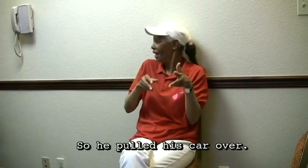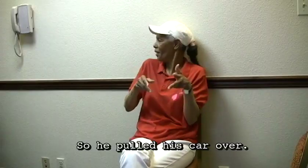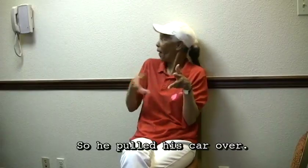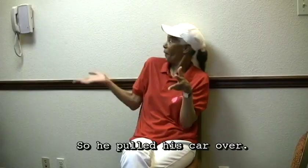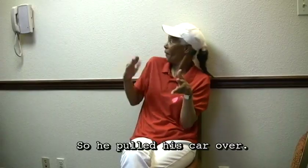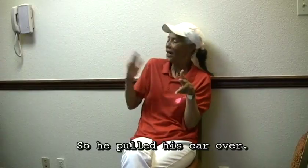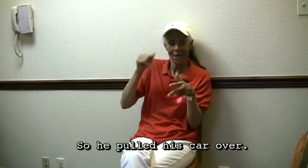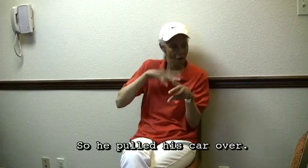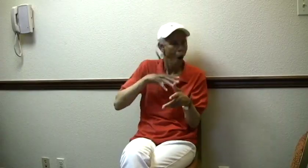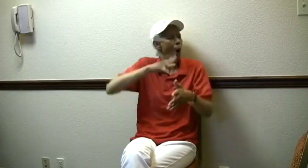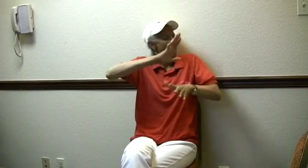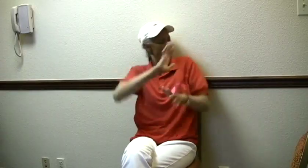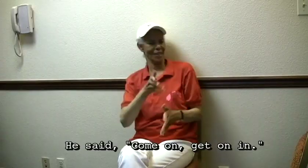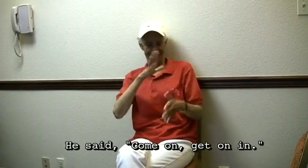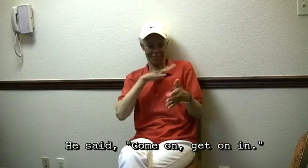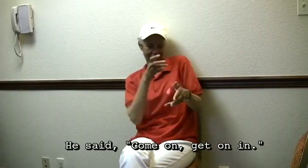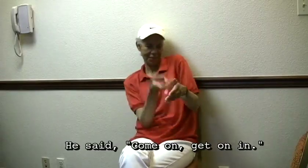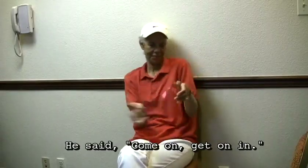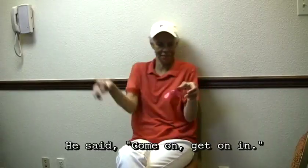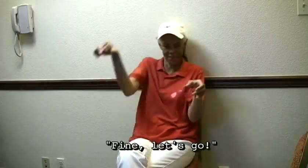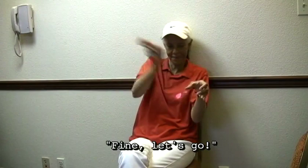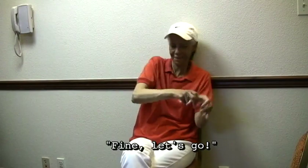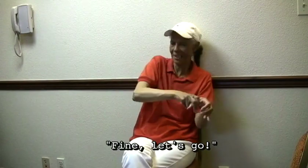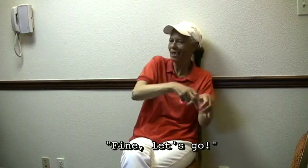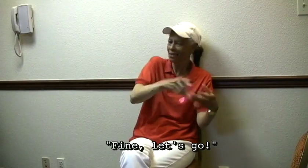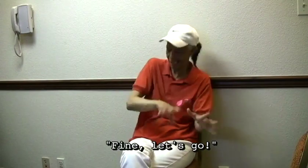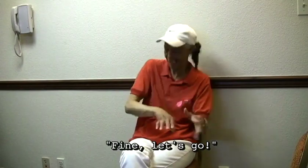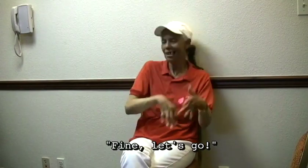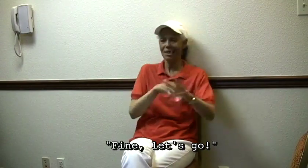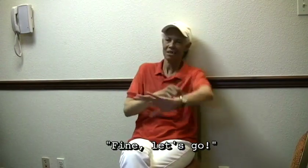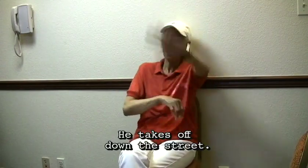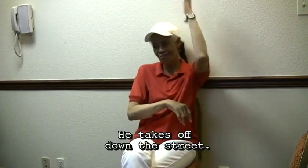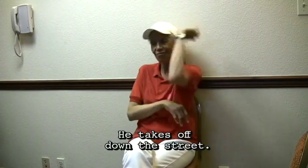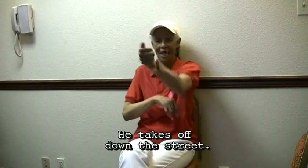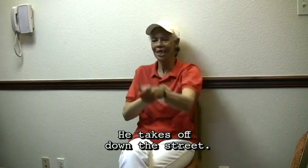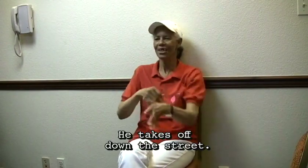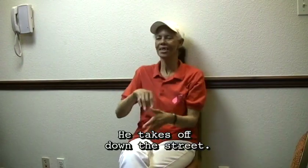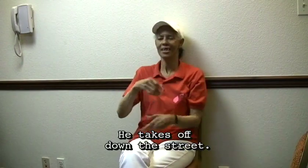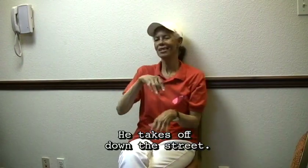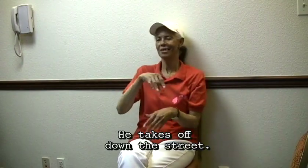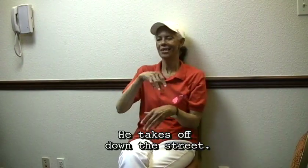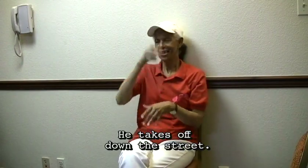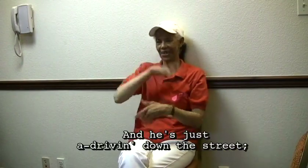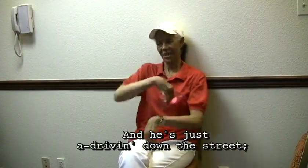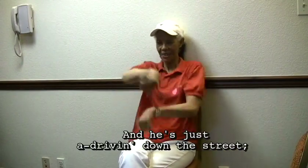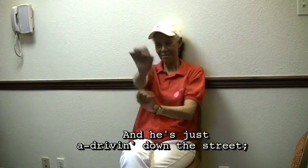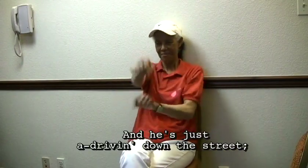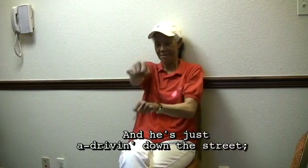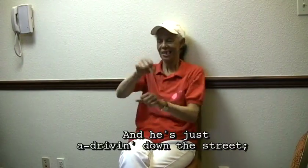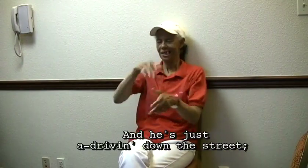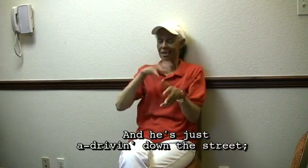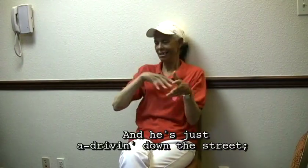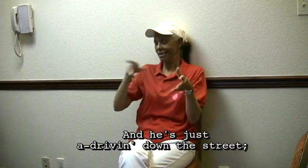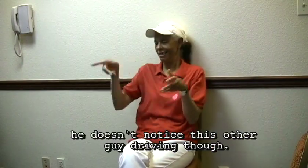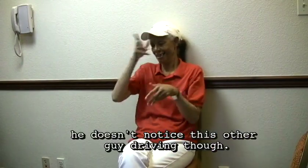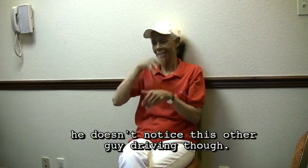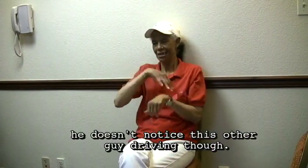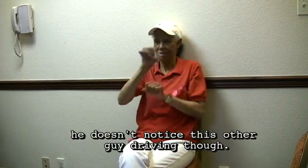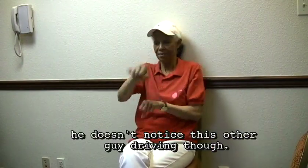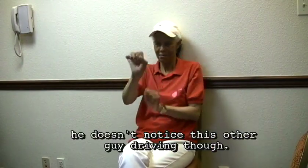He his car over and said, come on, get on in. Fine, let's go. He takes off down the street and he's just driving down the street. He doesn't notice this